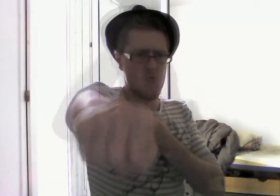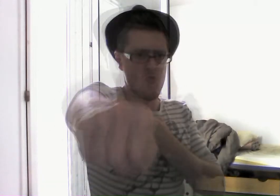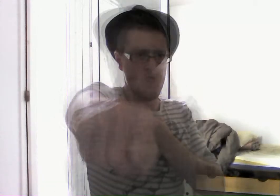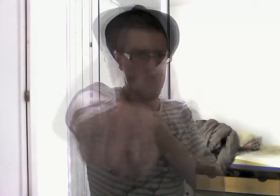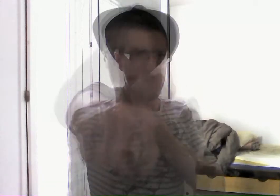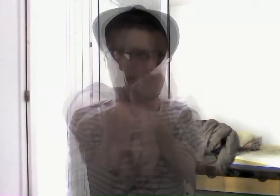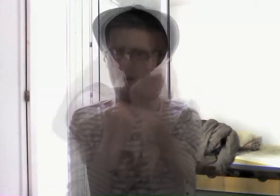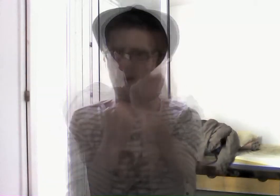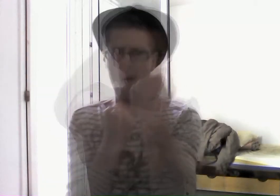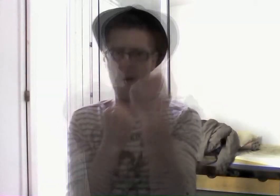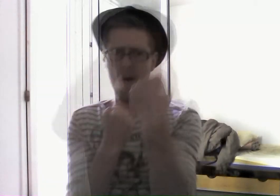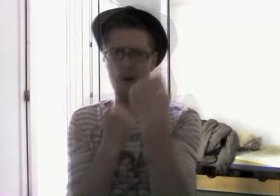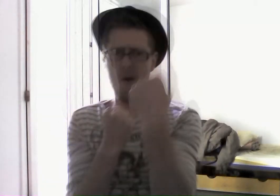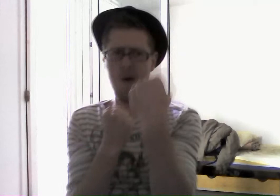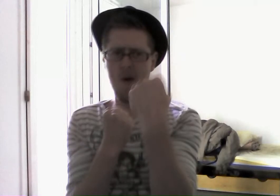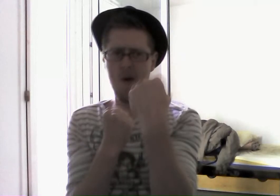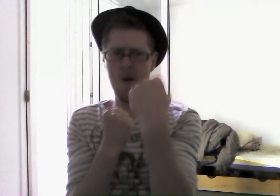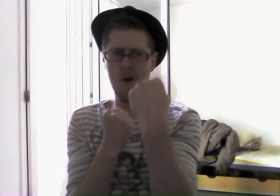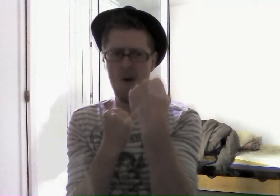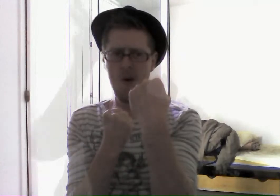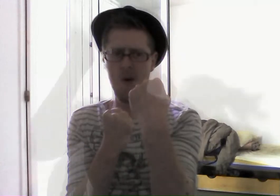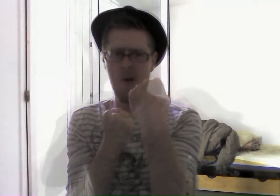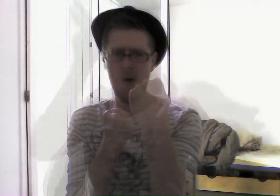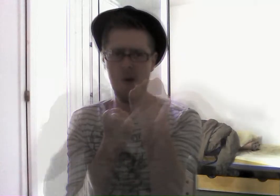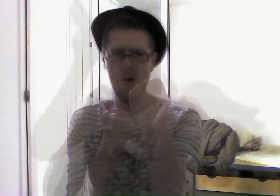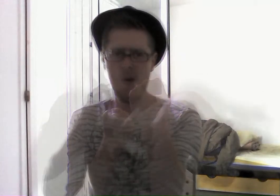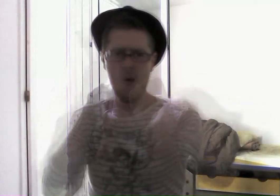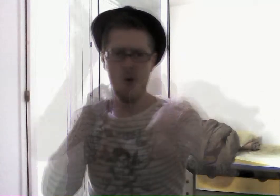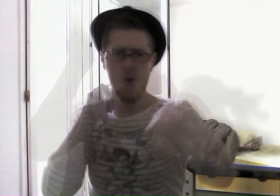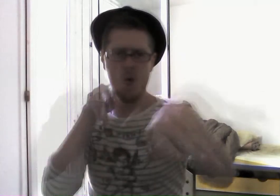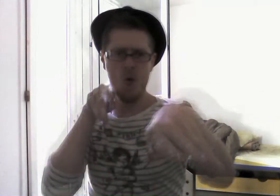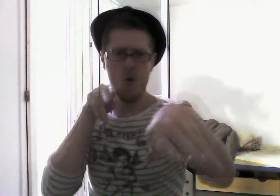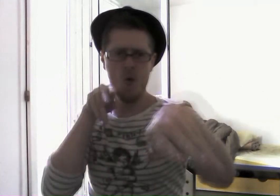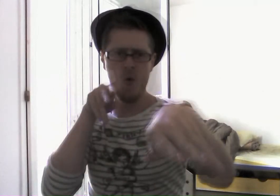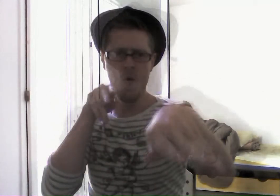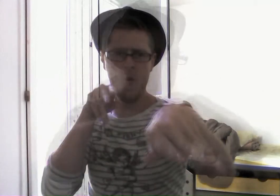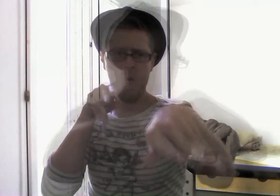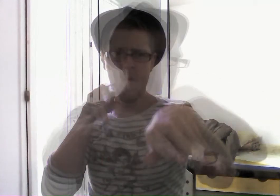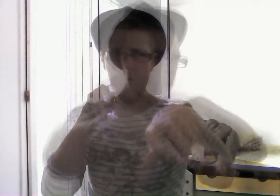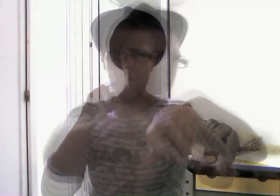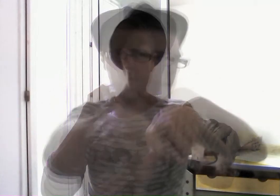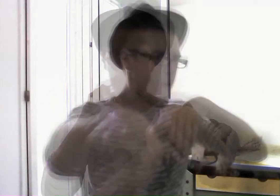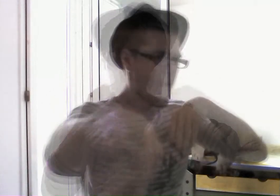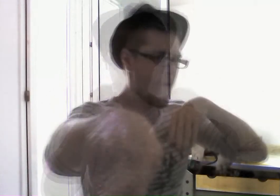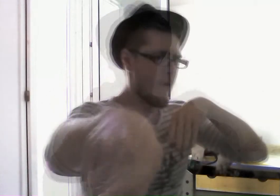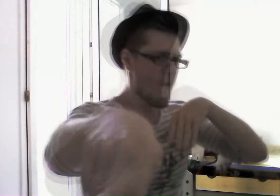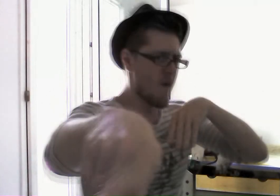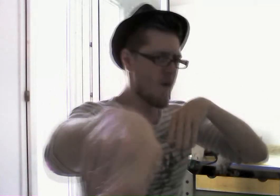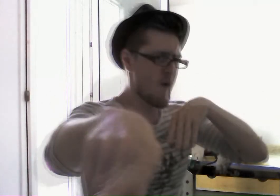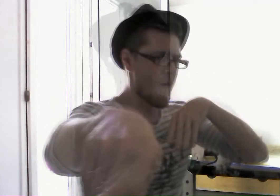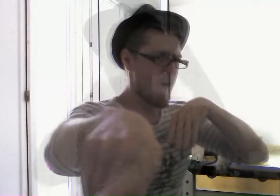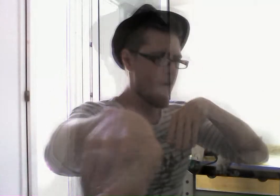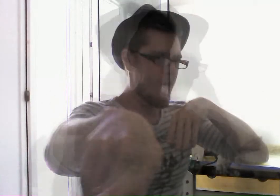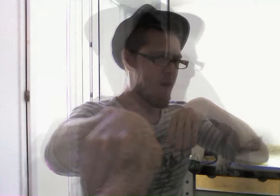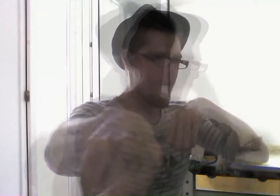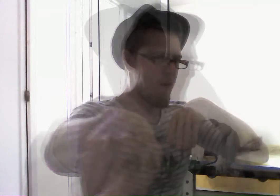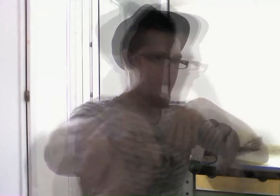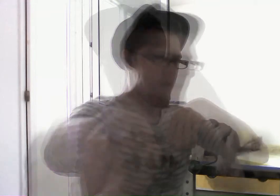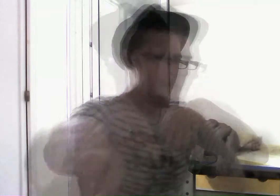and let's put a spot, spotlight, and see